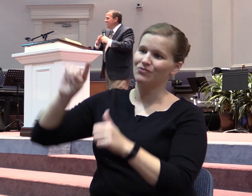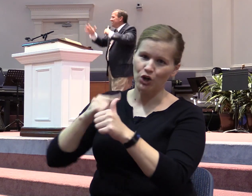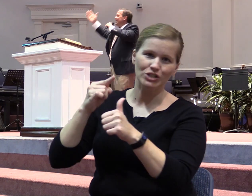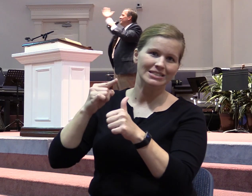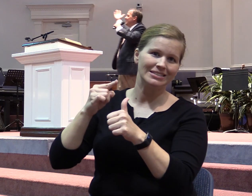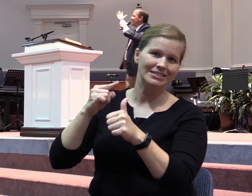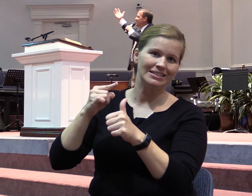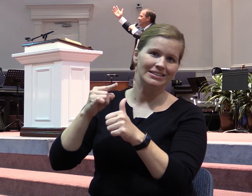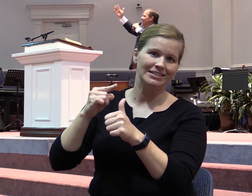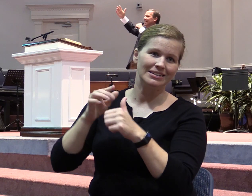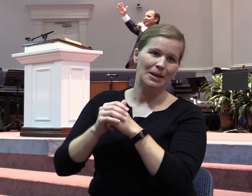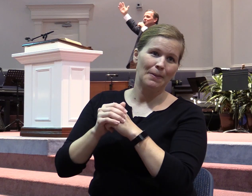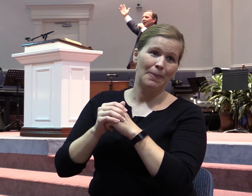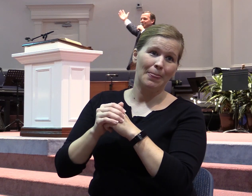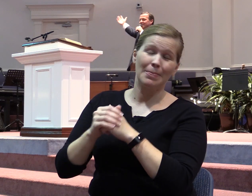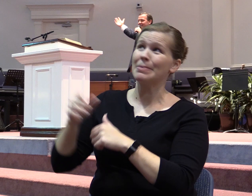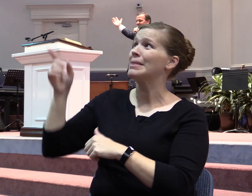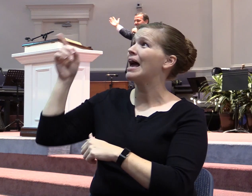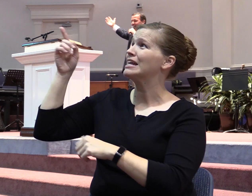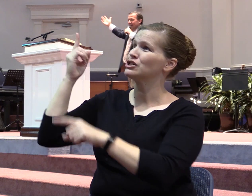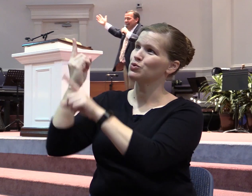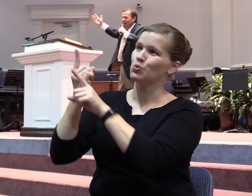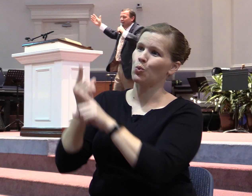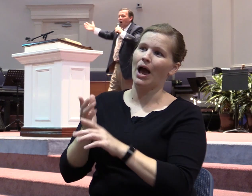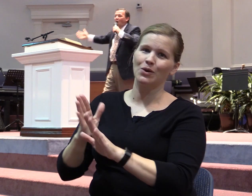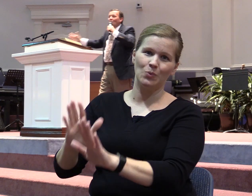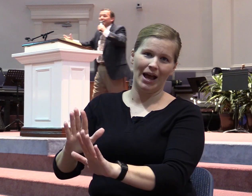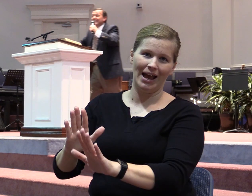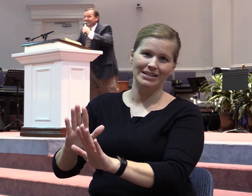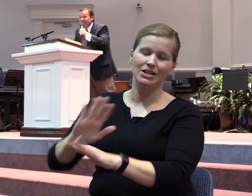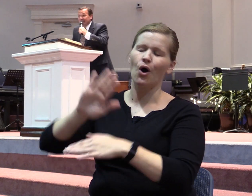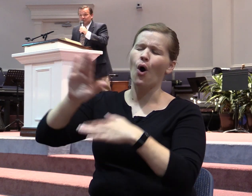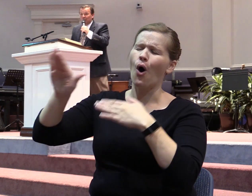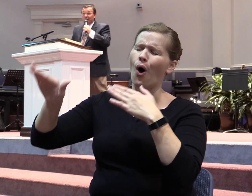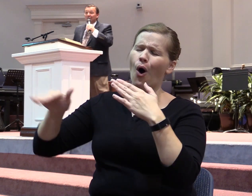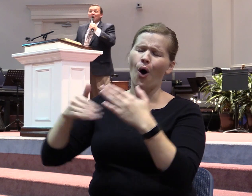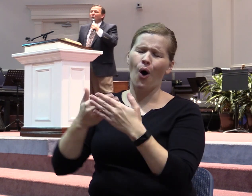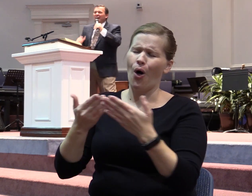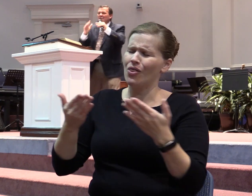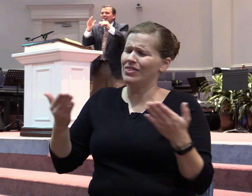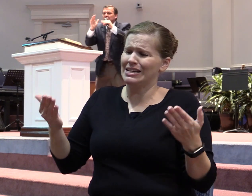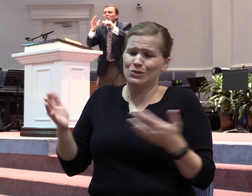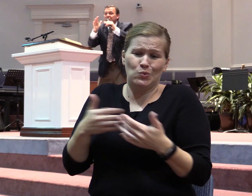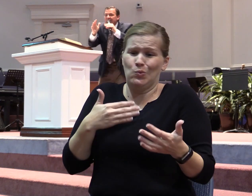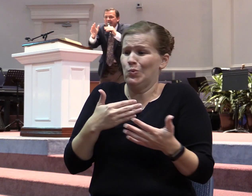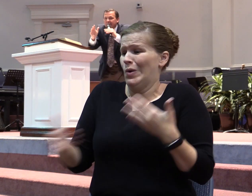Seek ye first, the kingdom of God, and His righteousness, and all these things, whatever else you need,